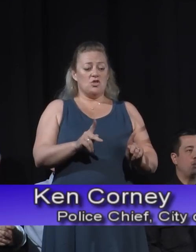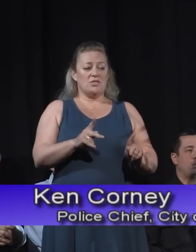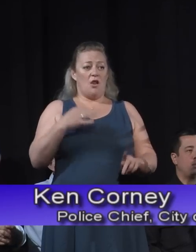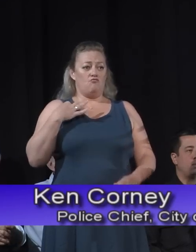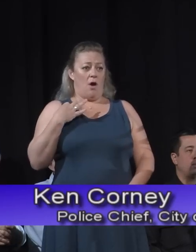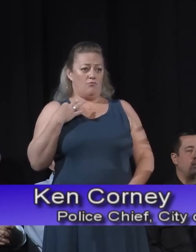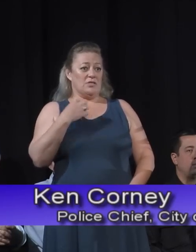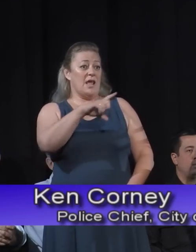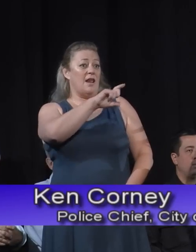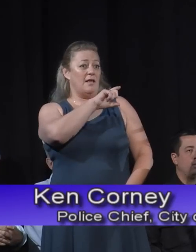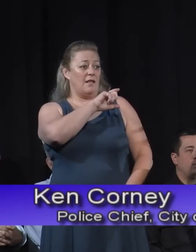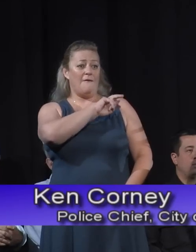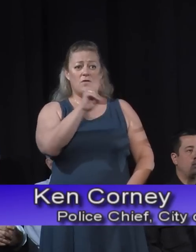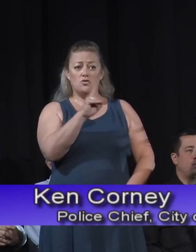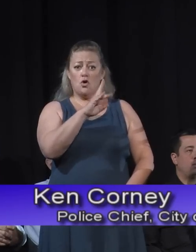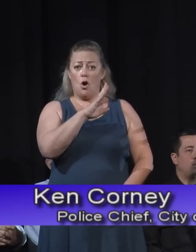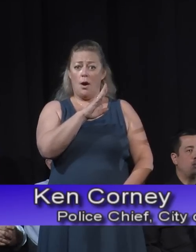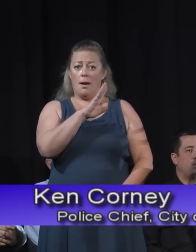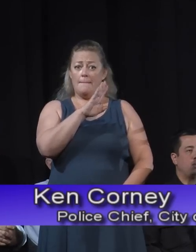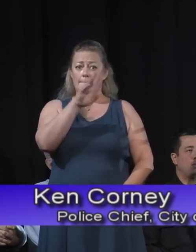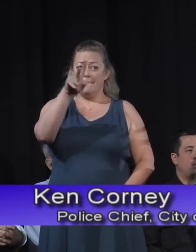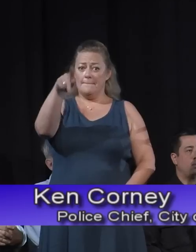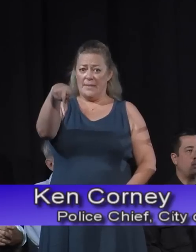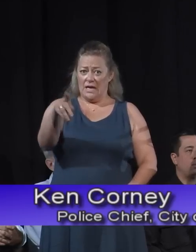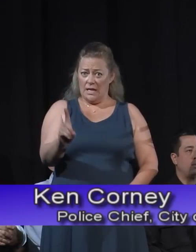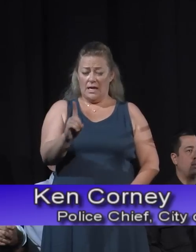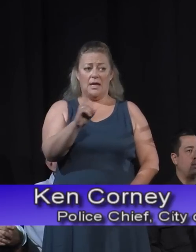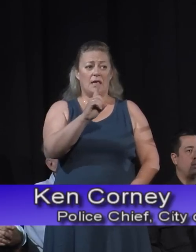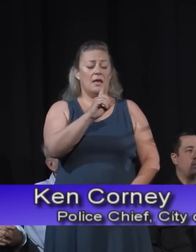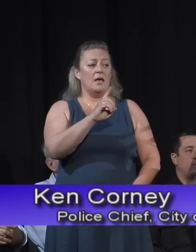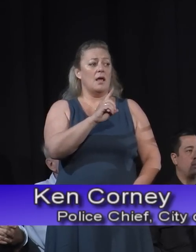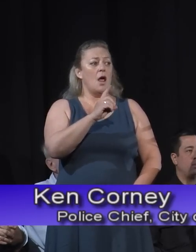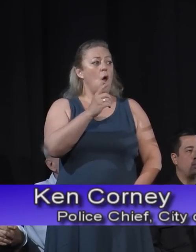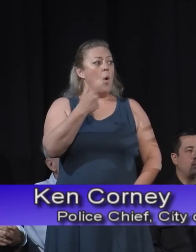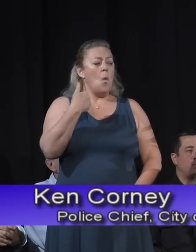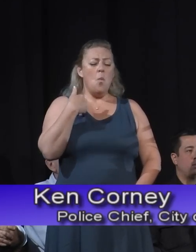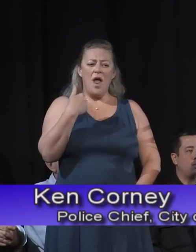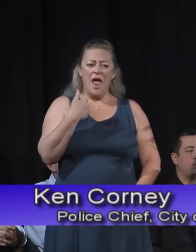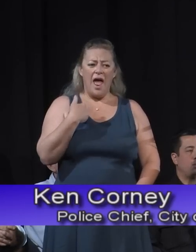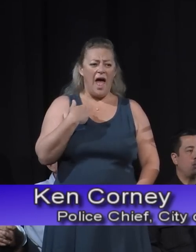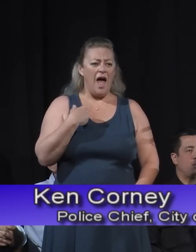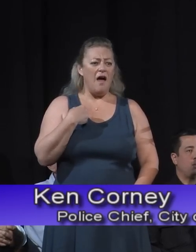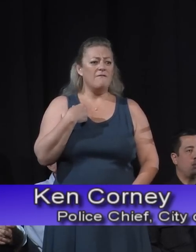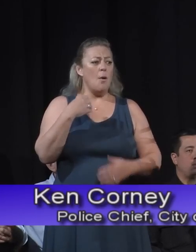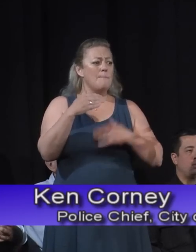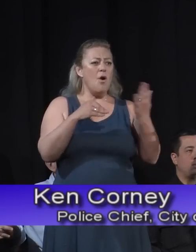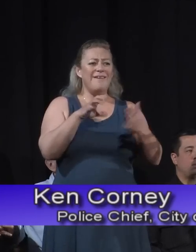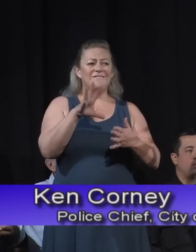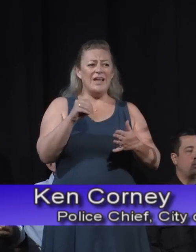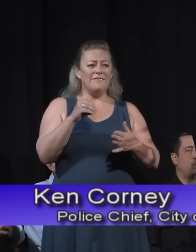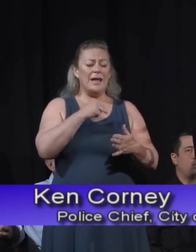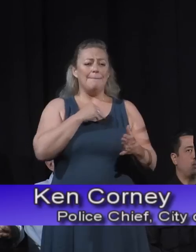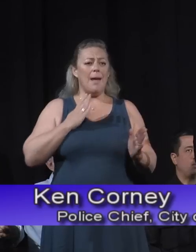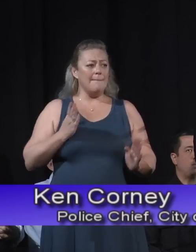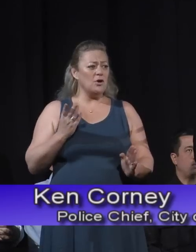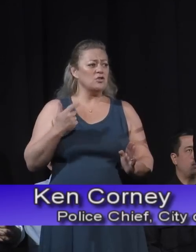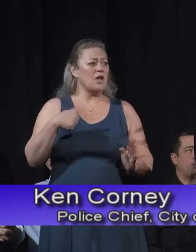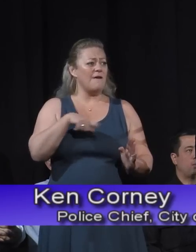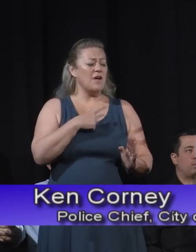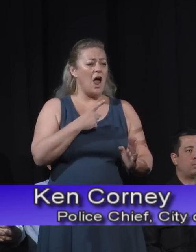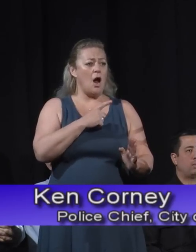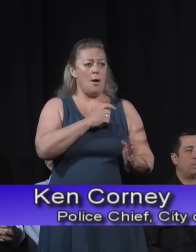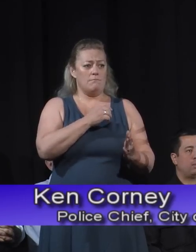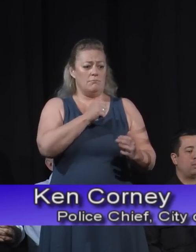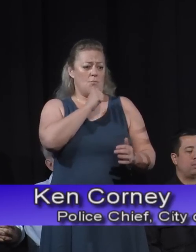Ventura Police Department. We have 134 members of our crime-fighting team, sworn officers, and over 50 members of our professional